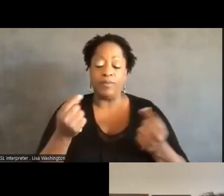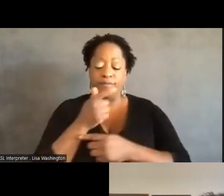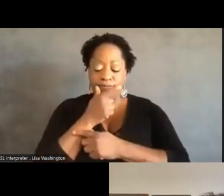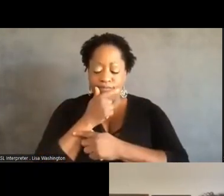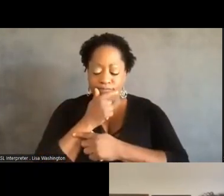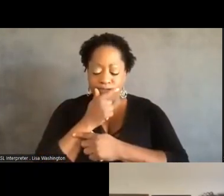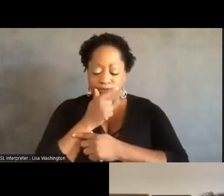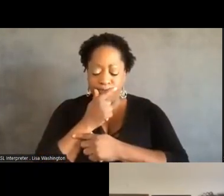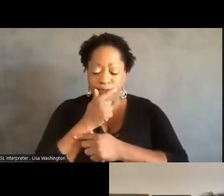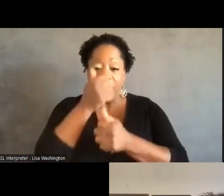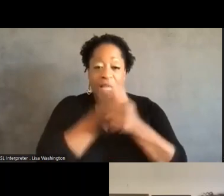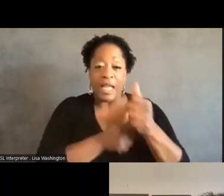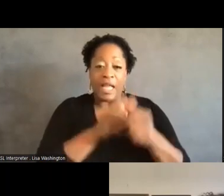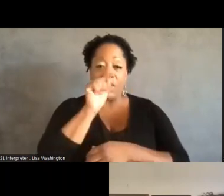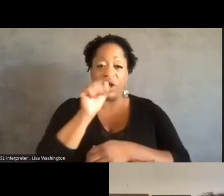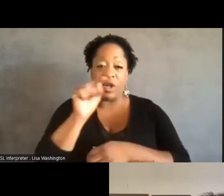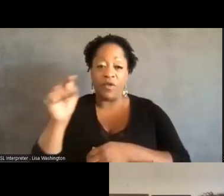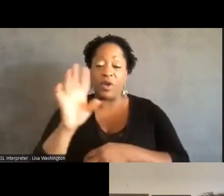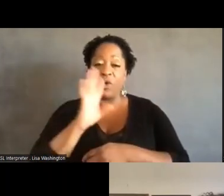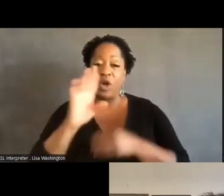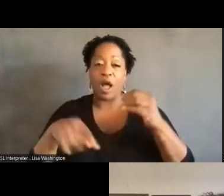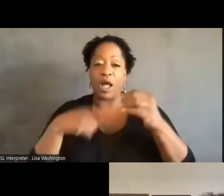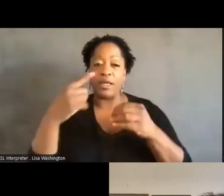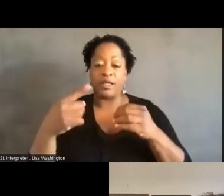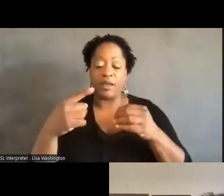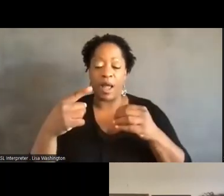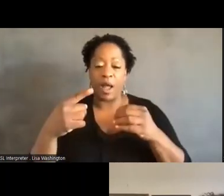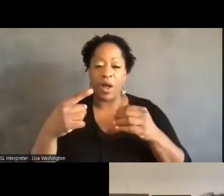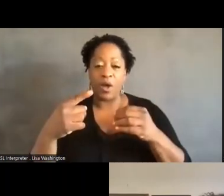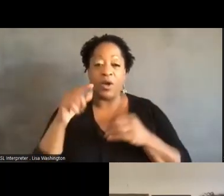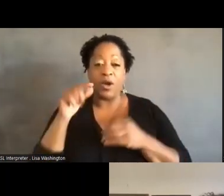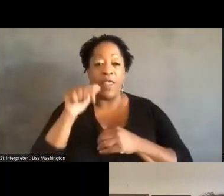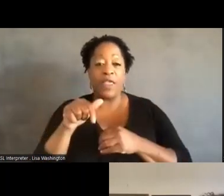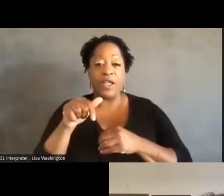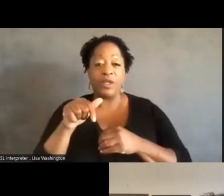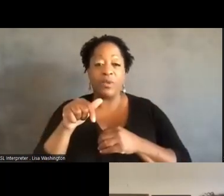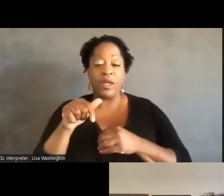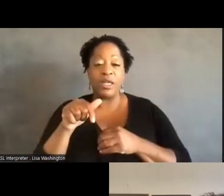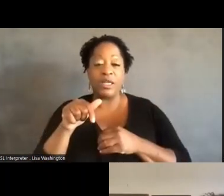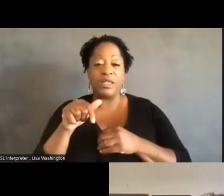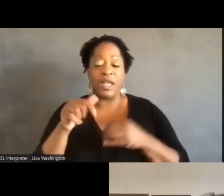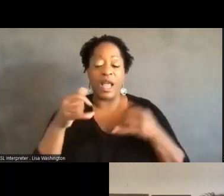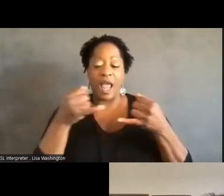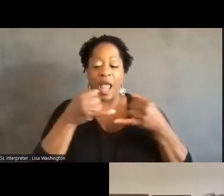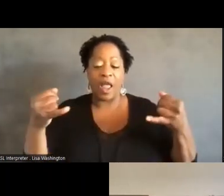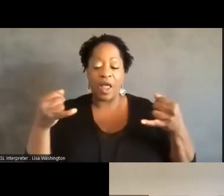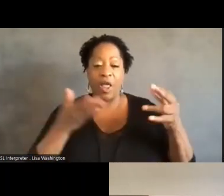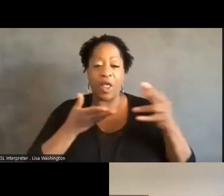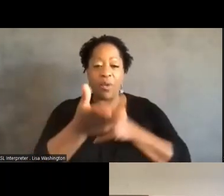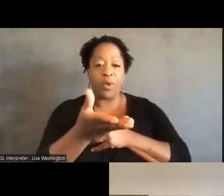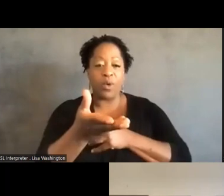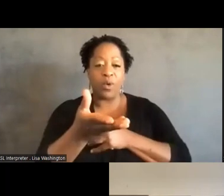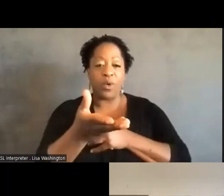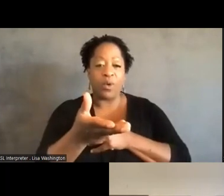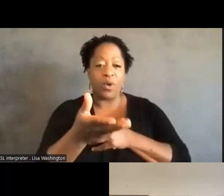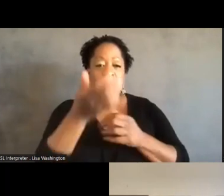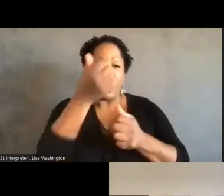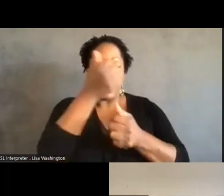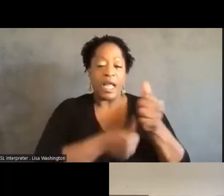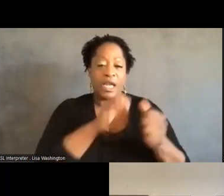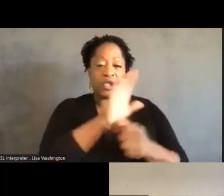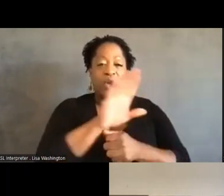each of you talked about, you know, this was a, this was a through line across each of your